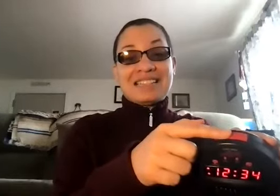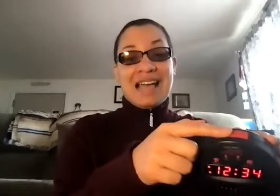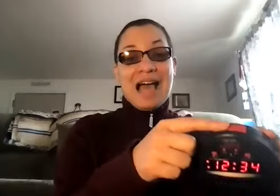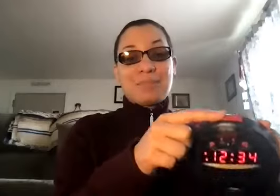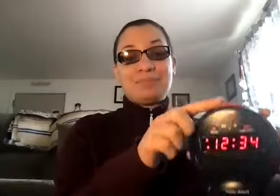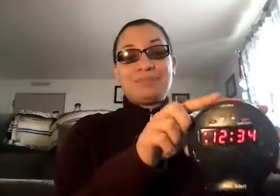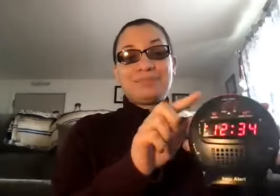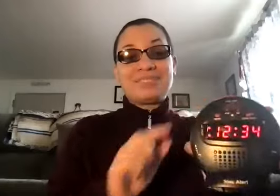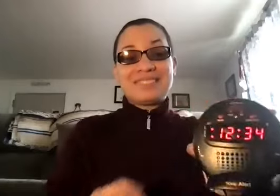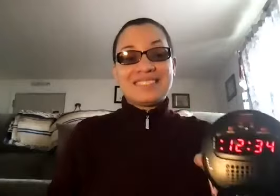the top.